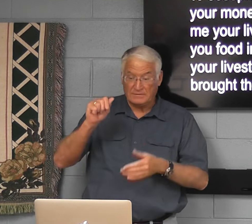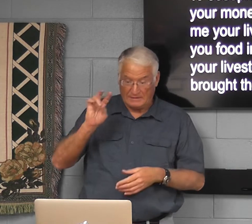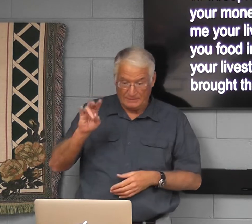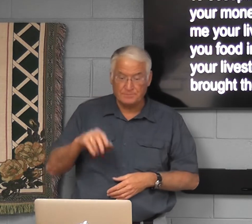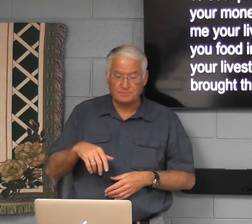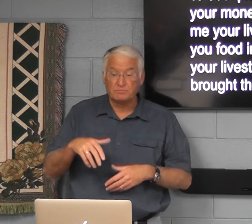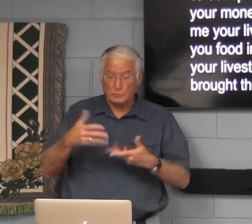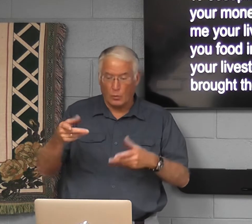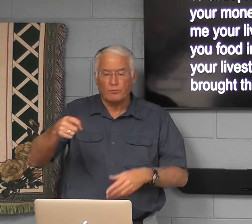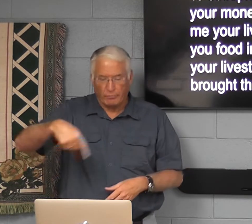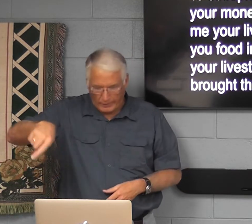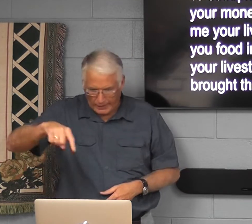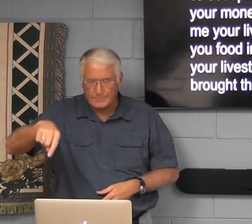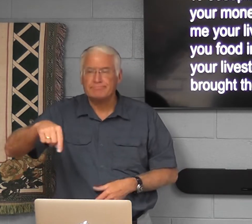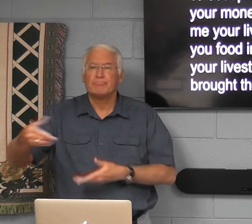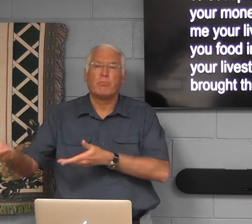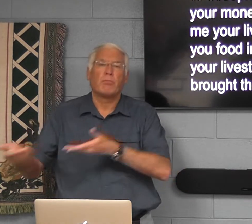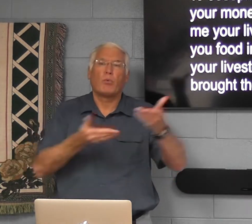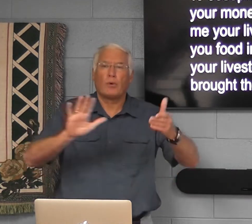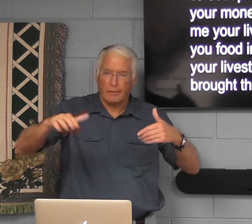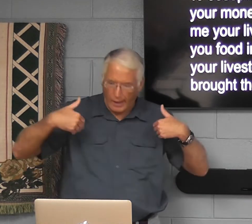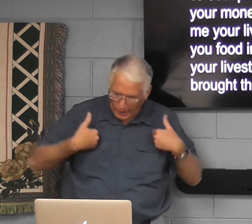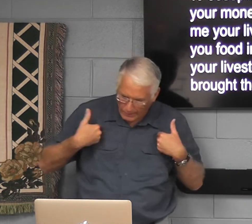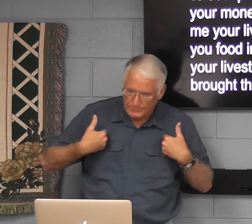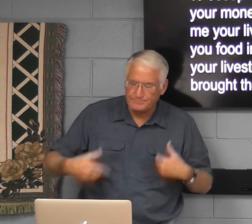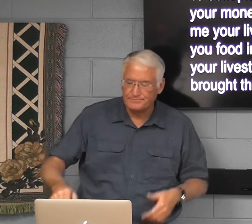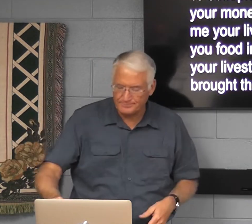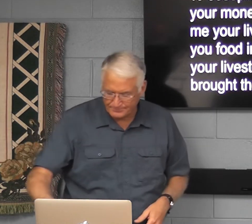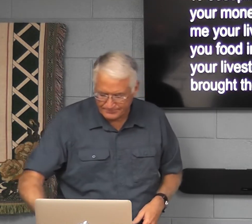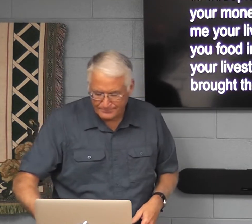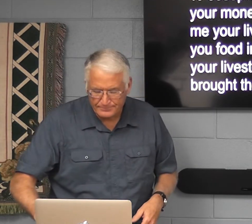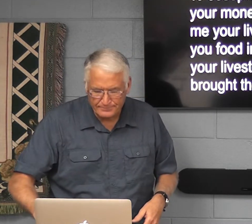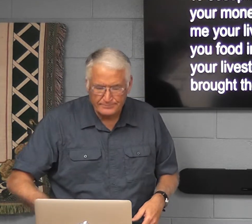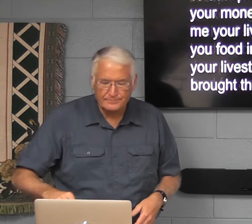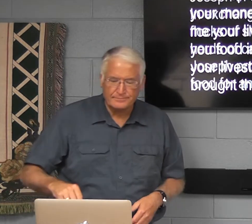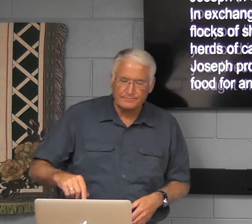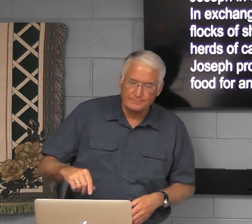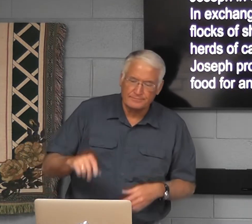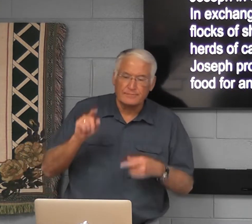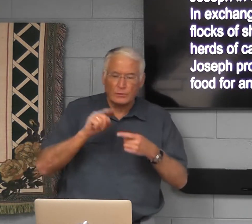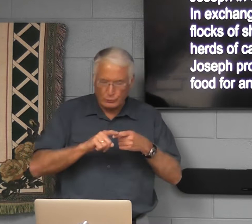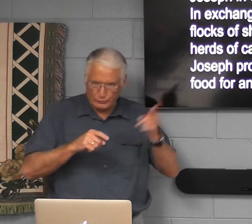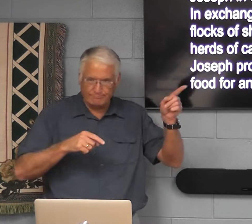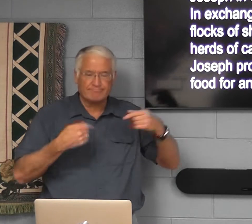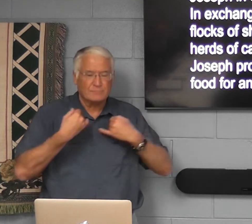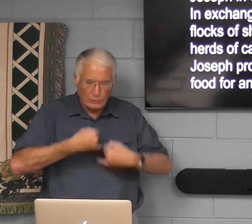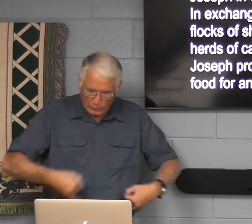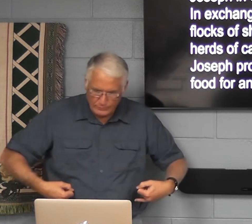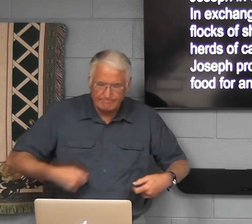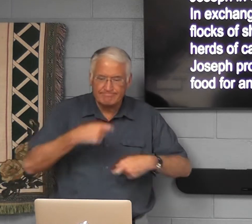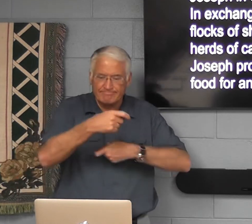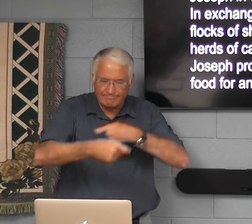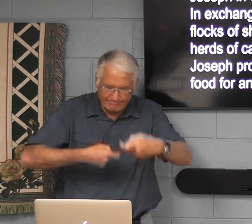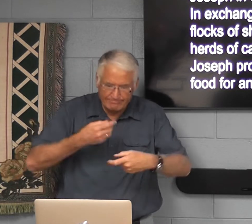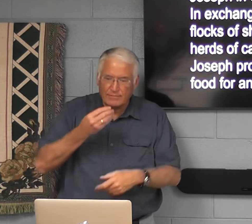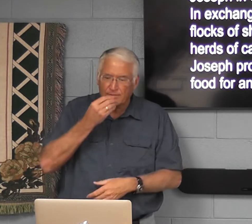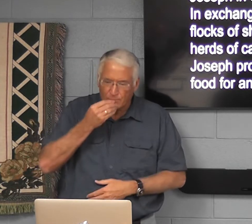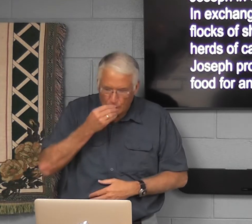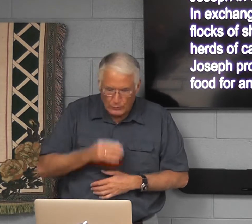So they brought their animals, their livestock, to Joseph in exchange for